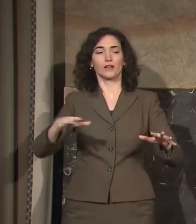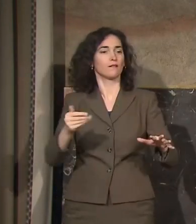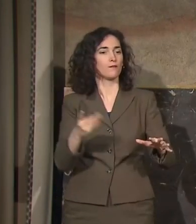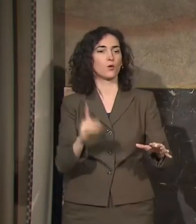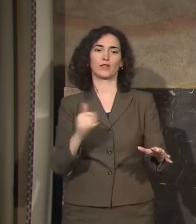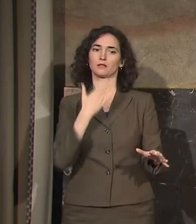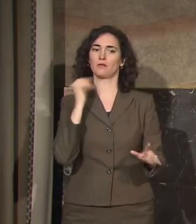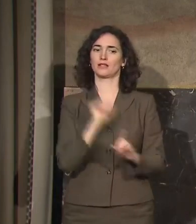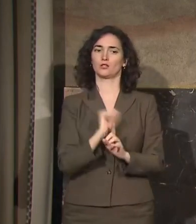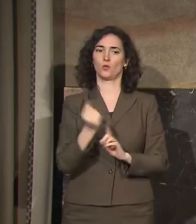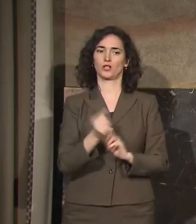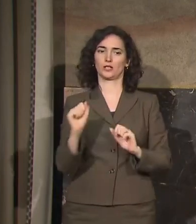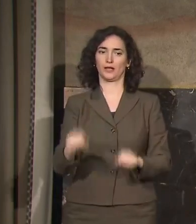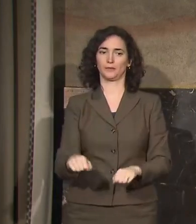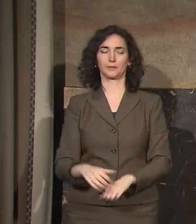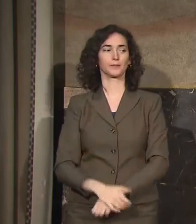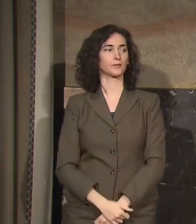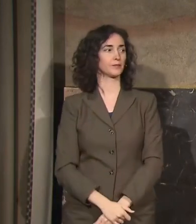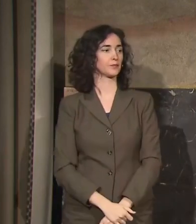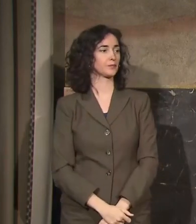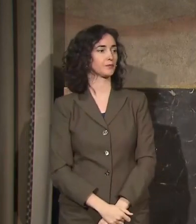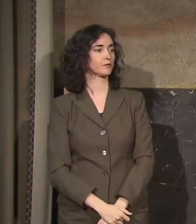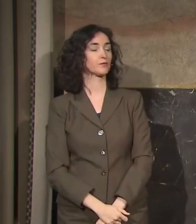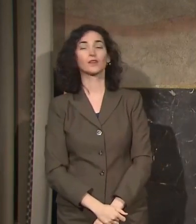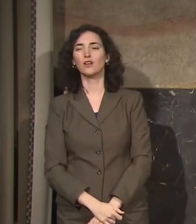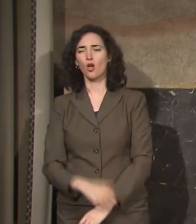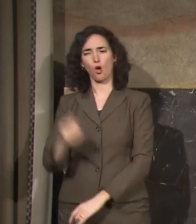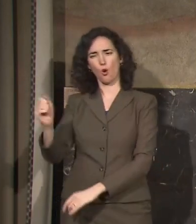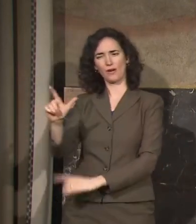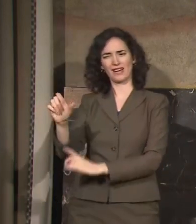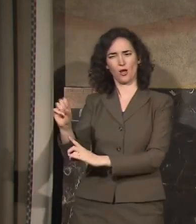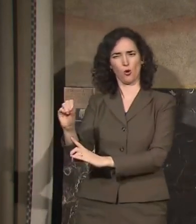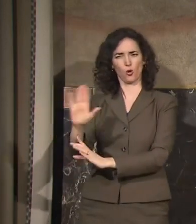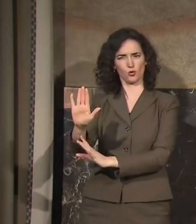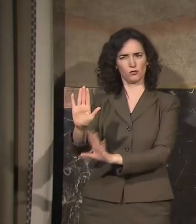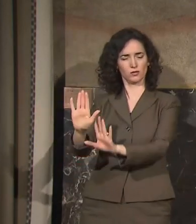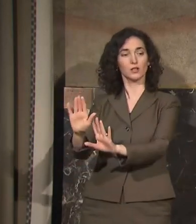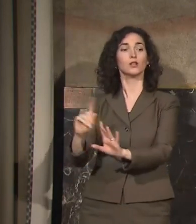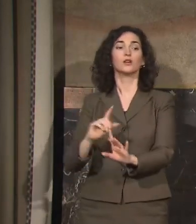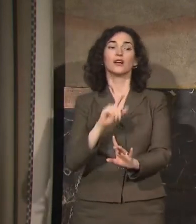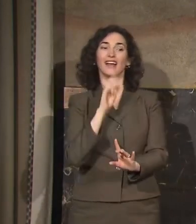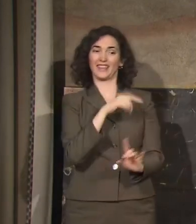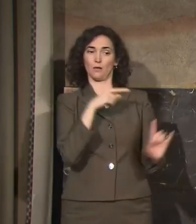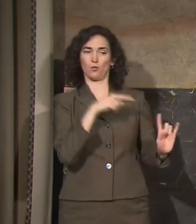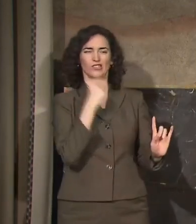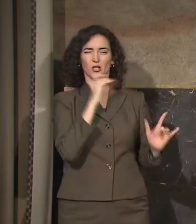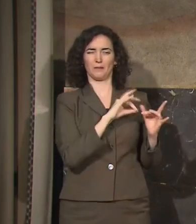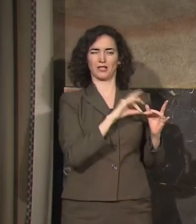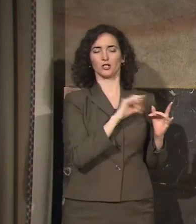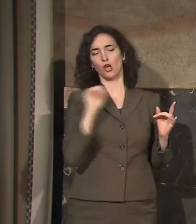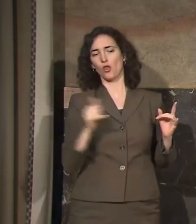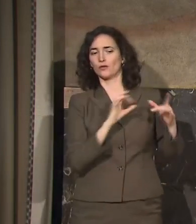Leo, before I get to your question, this is a related point, but one that I think bears mentioning.